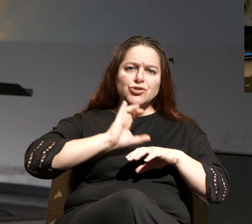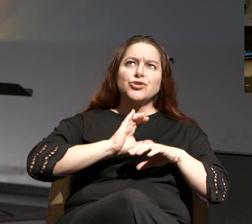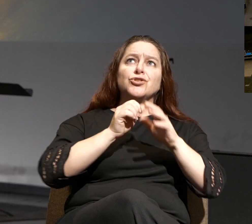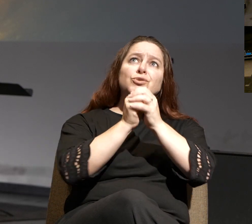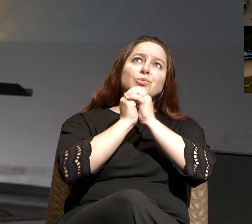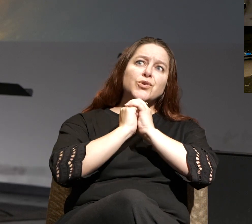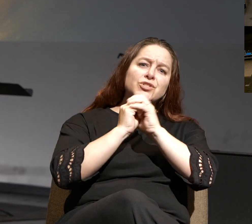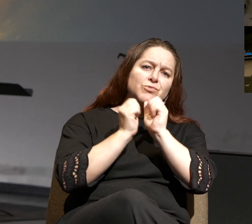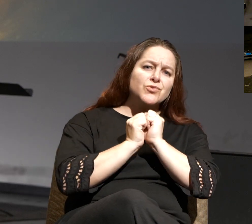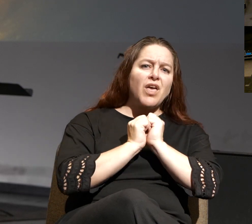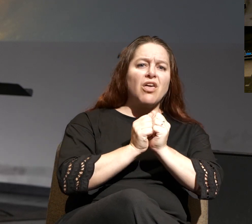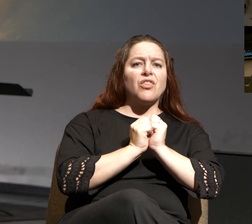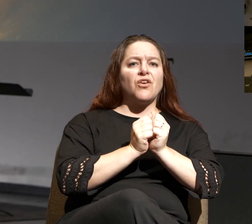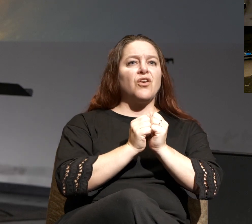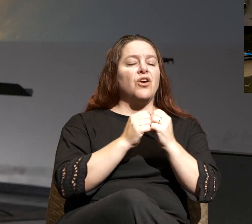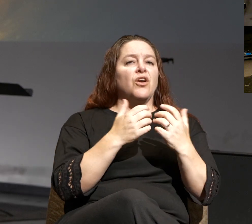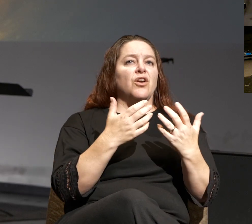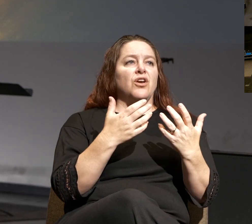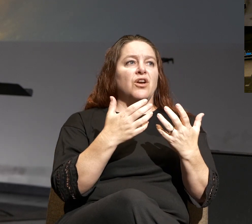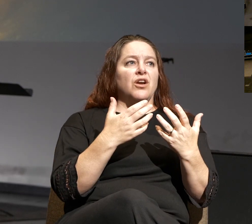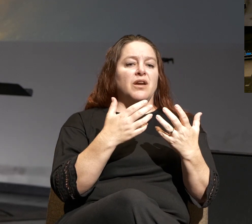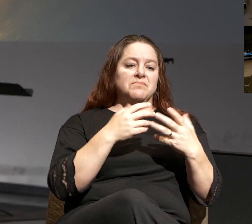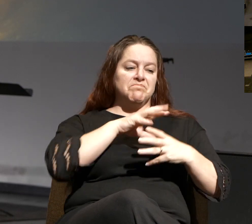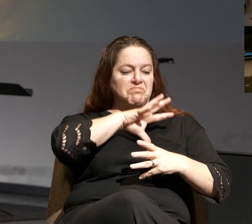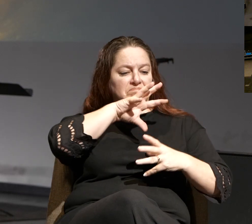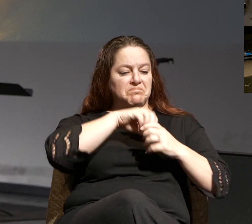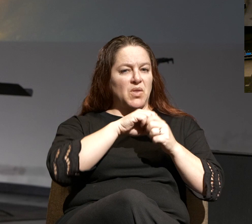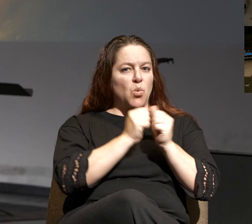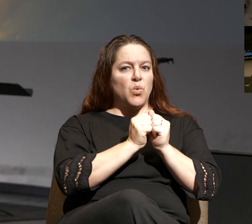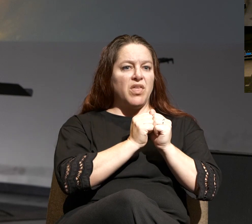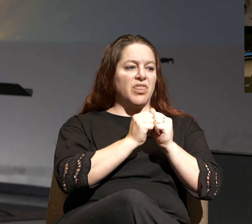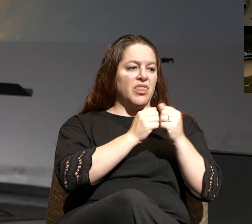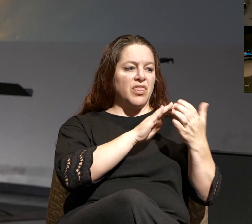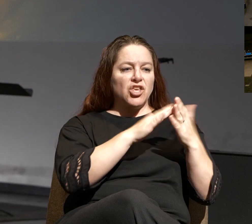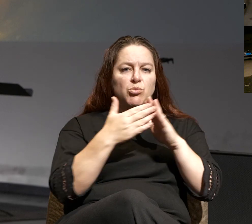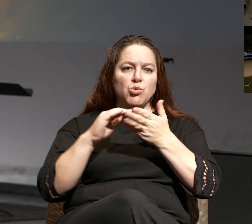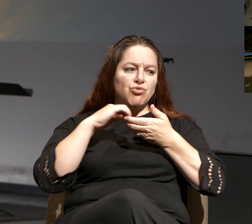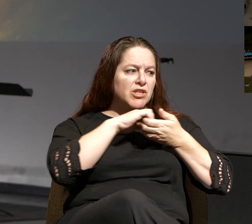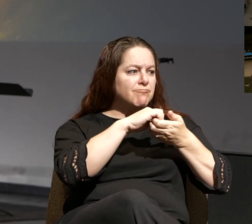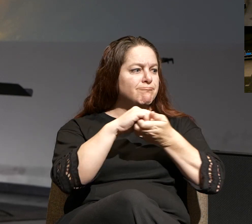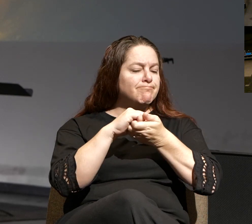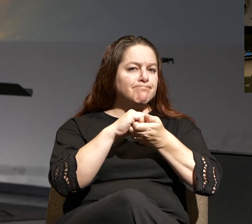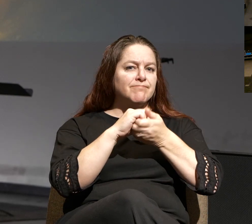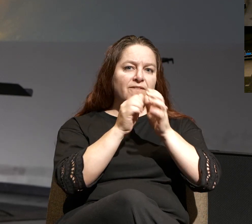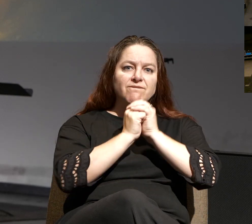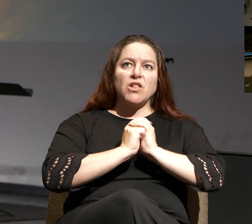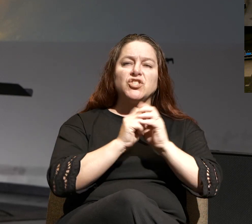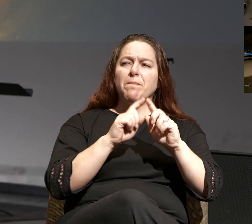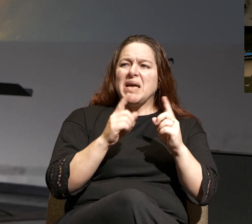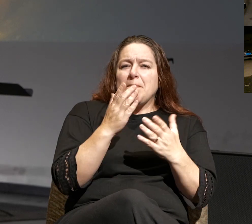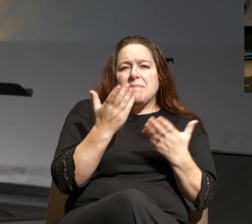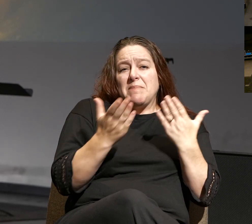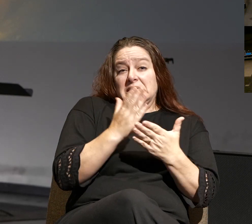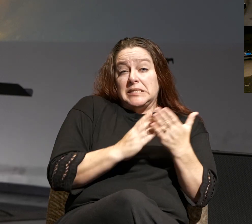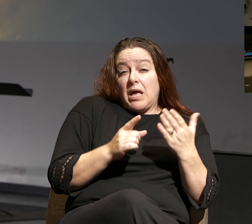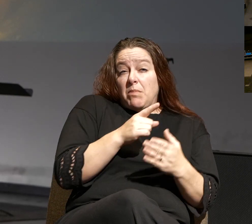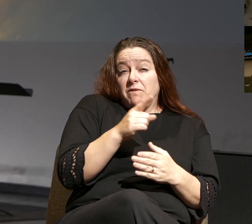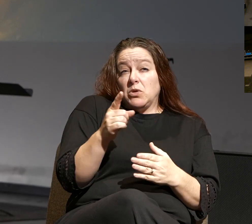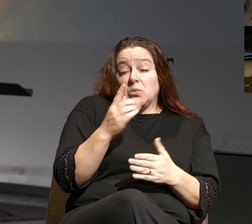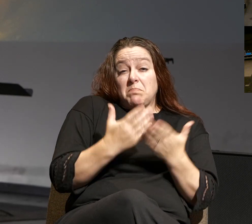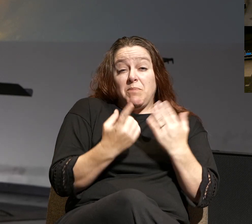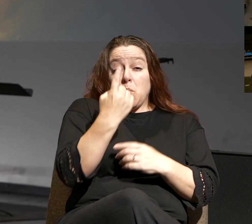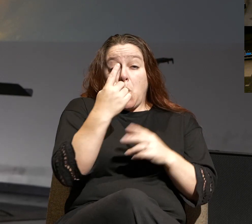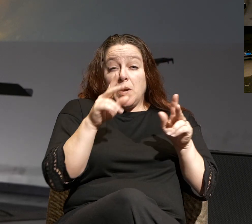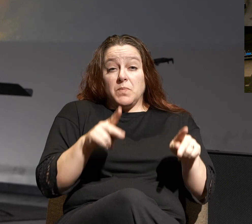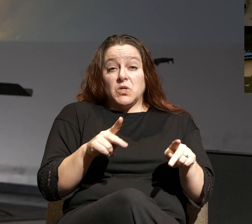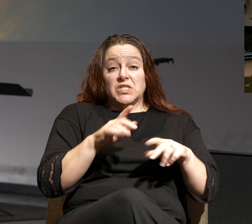worshiping together and being in community and fellowship. But there might be some of you, there might even just be one of you who's sitting in